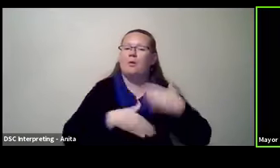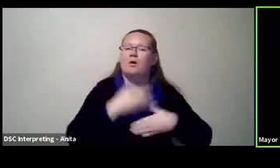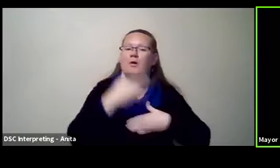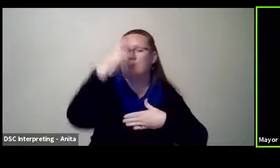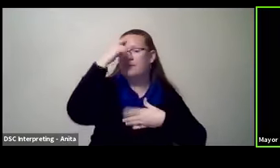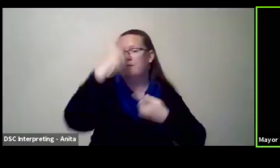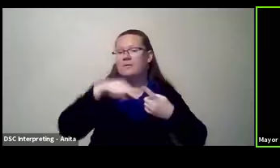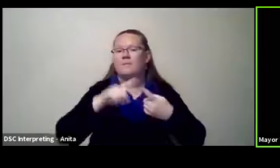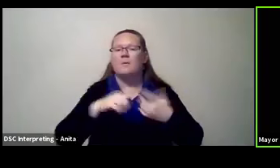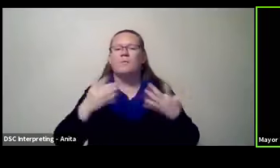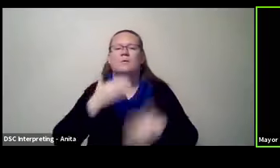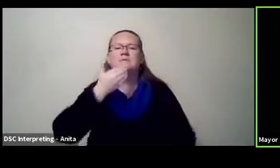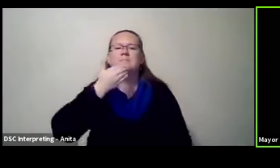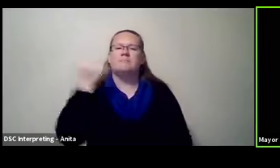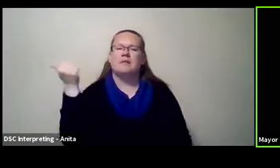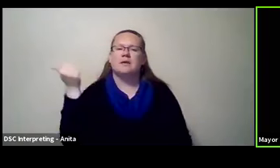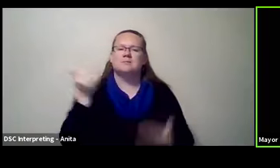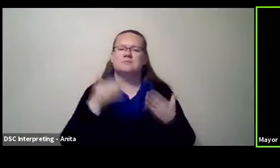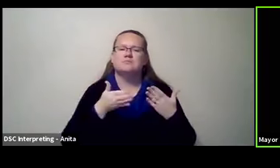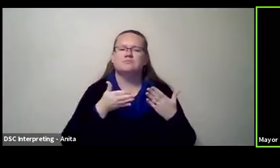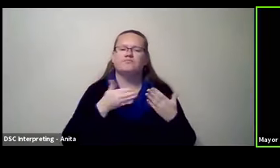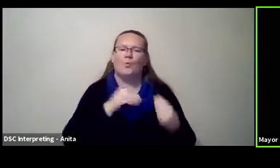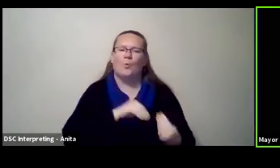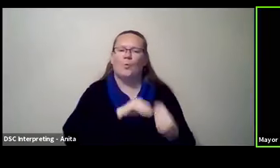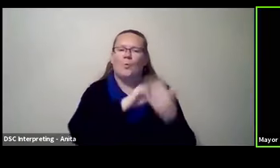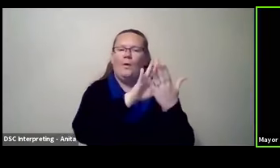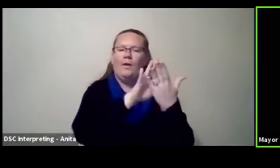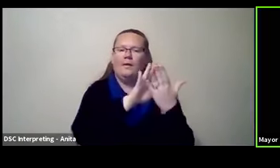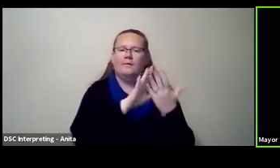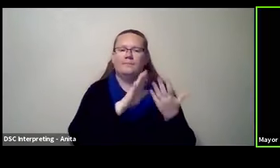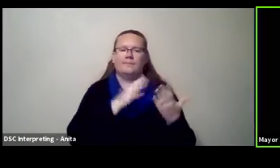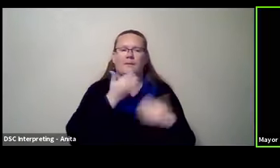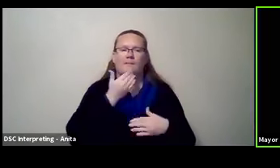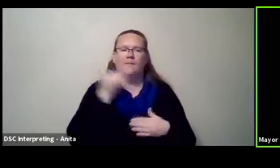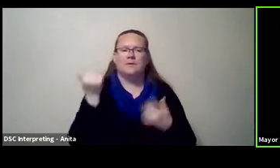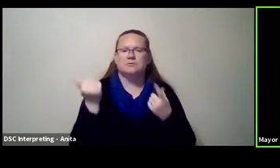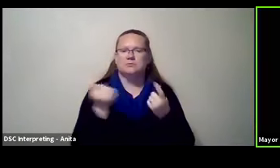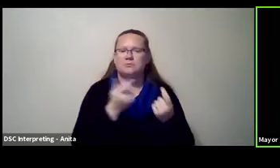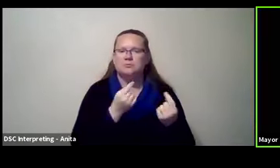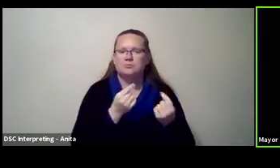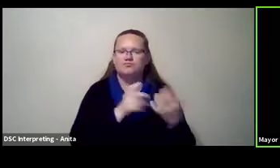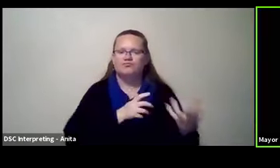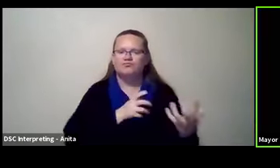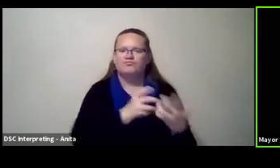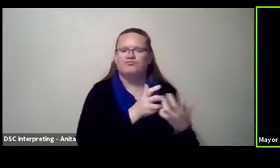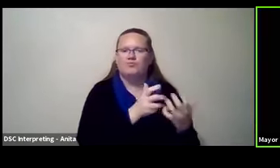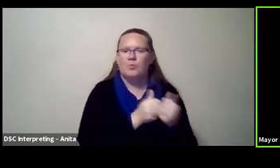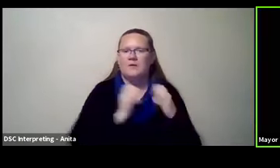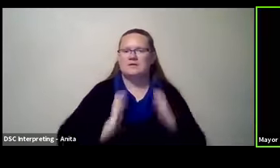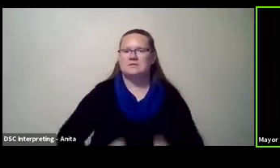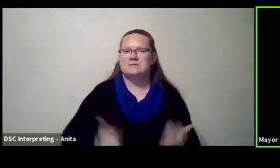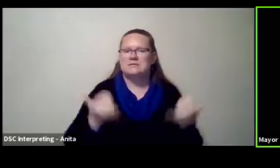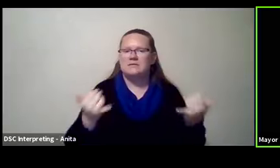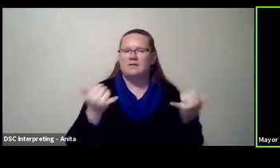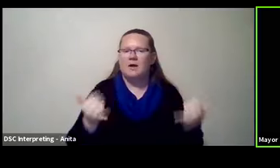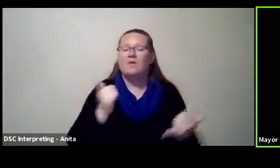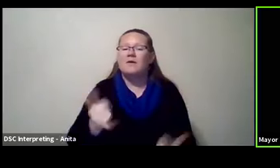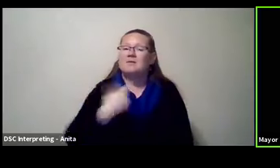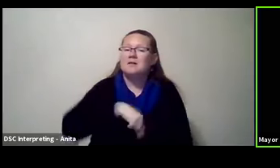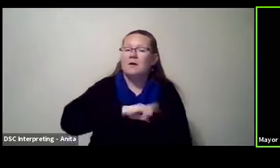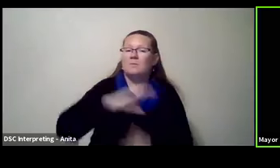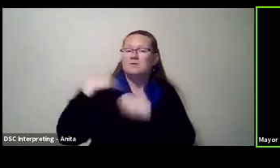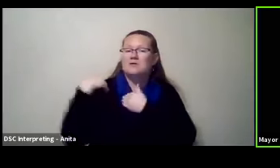way, um, to meet the citizens where they are. That's the job of democracy is to listen.